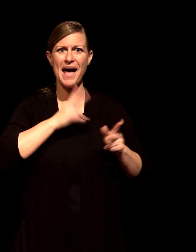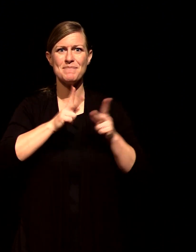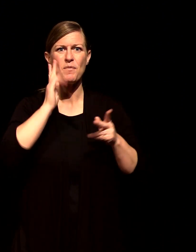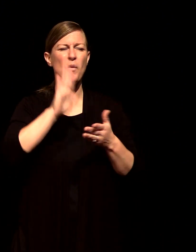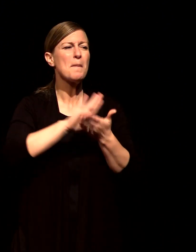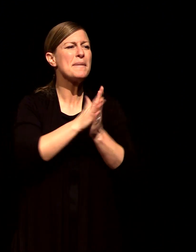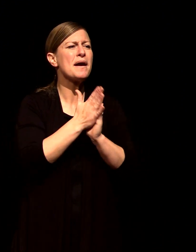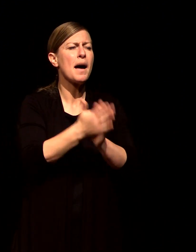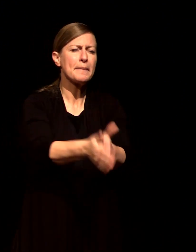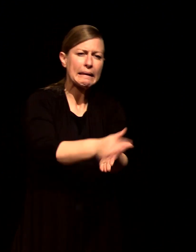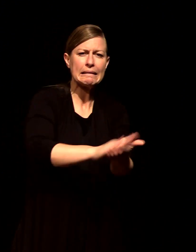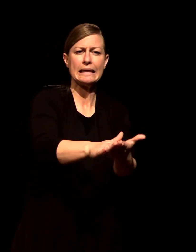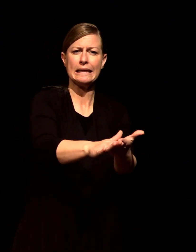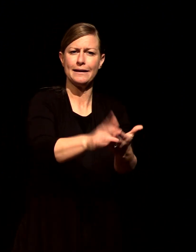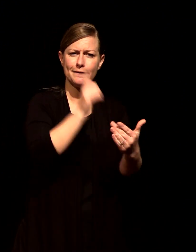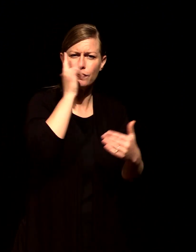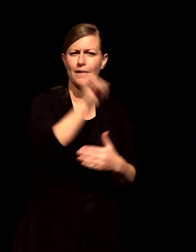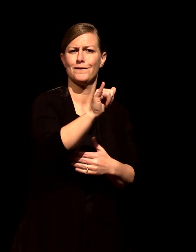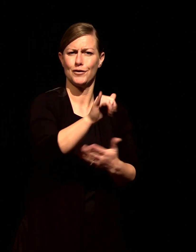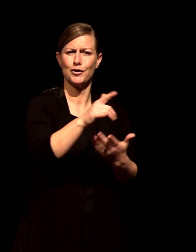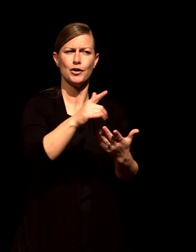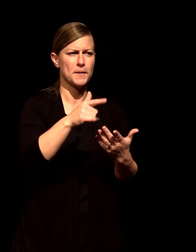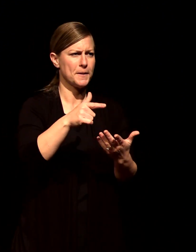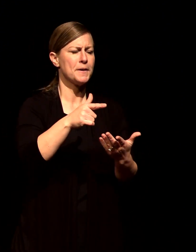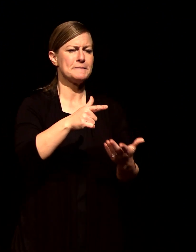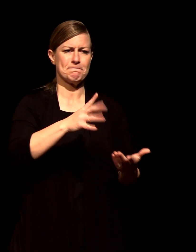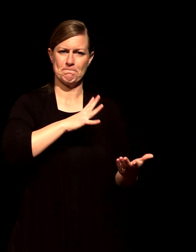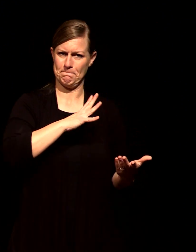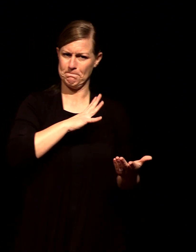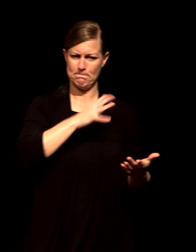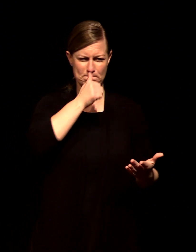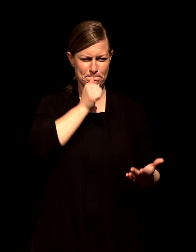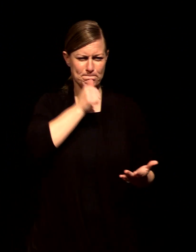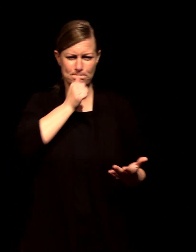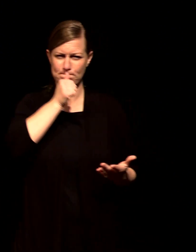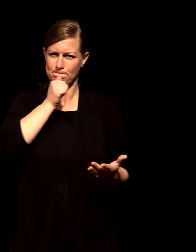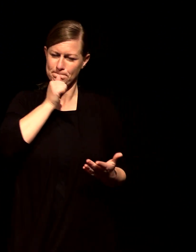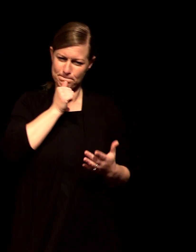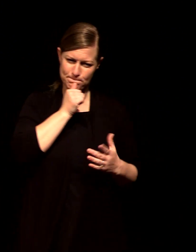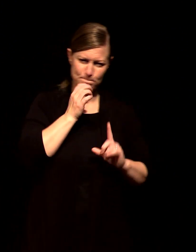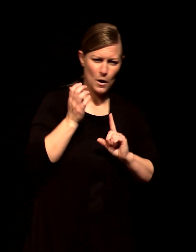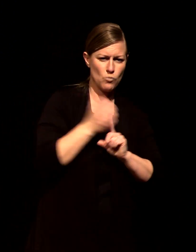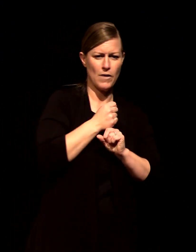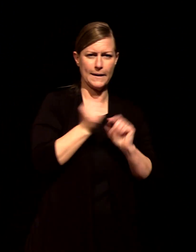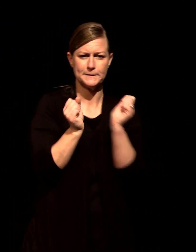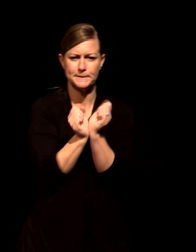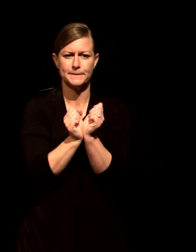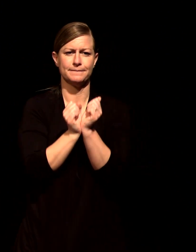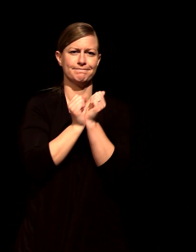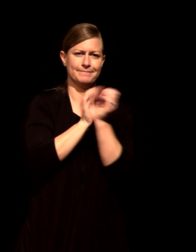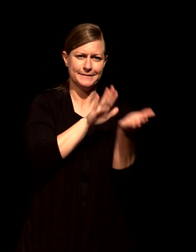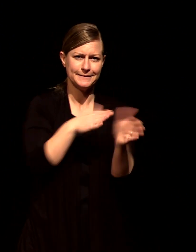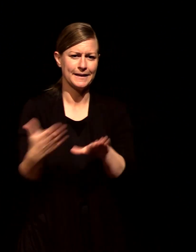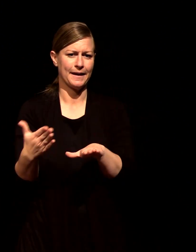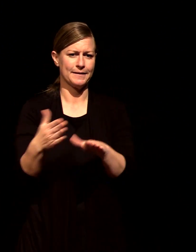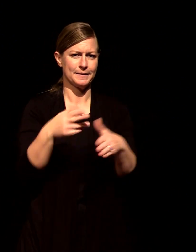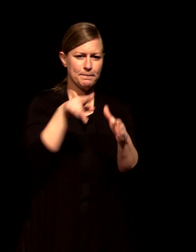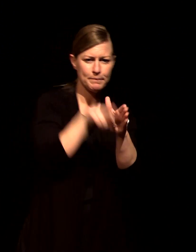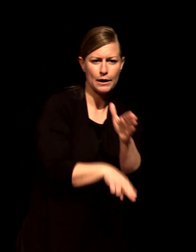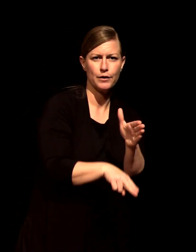his arrest and death and burial and resurrection and when we come